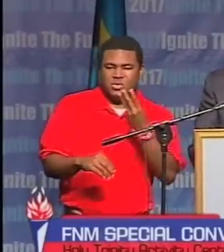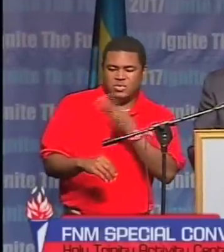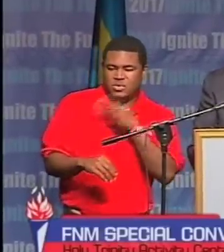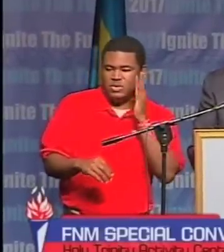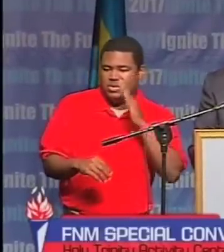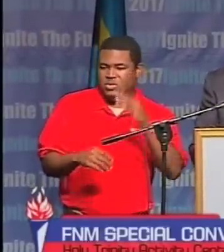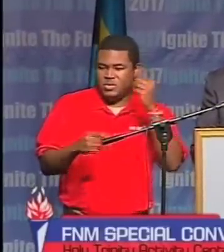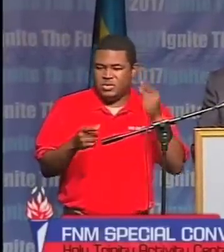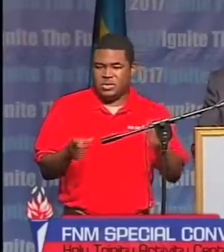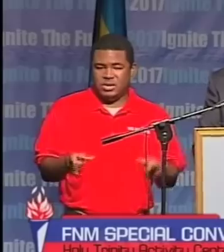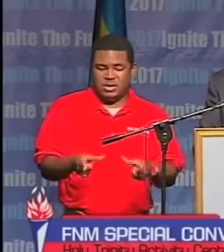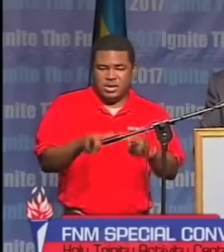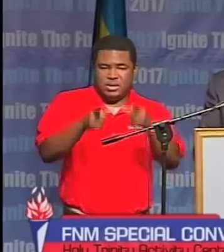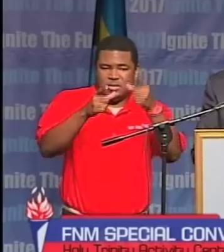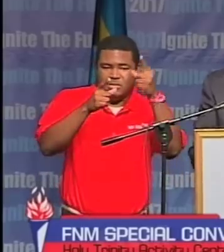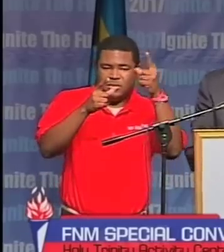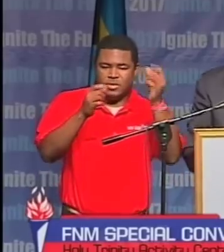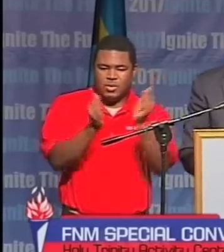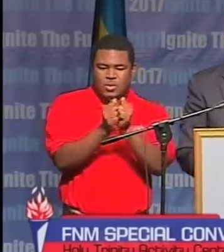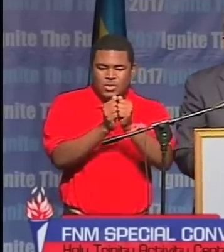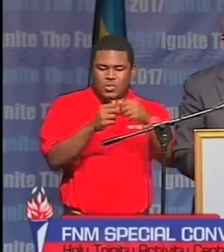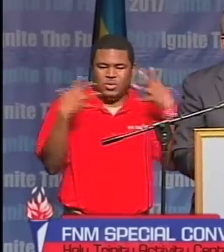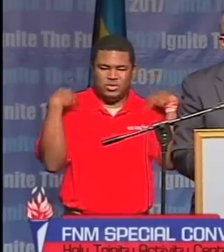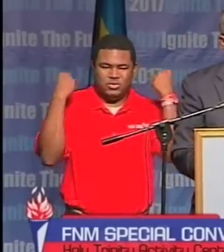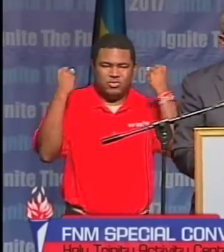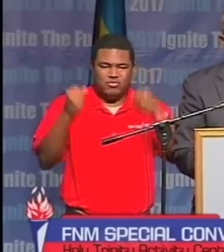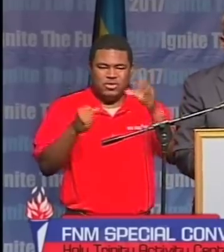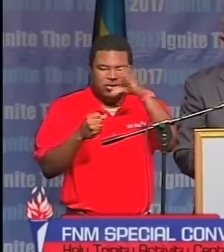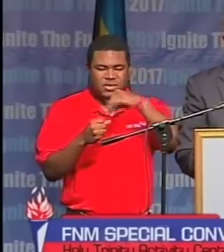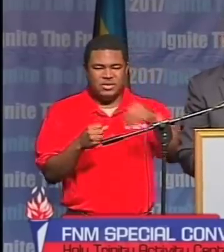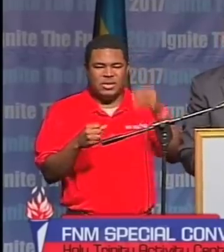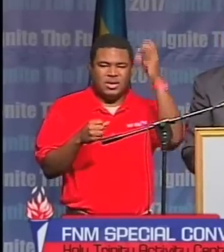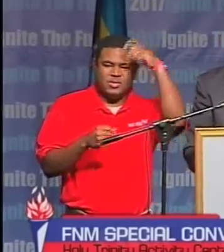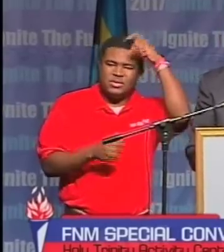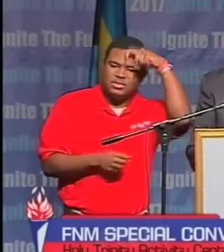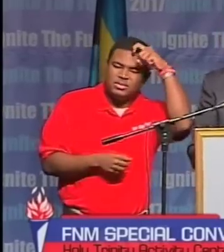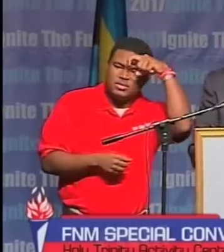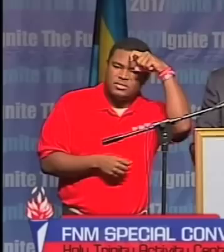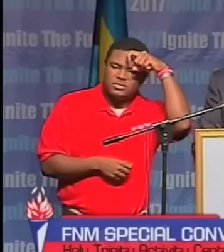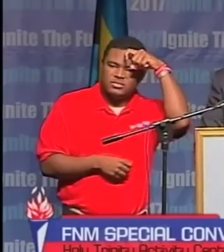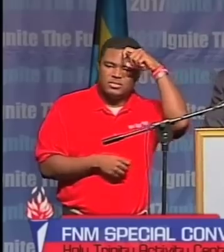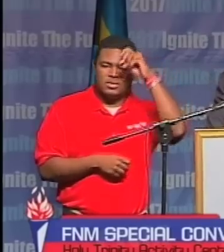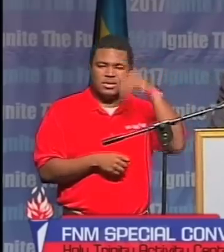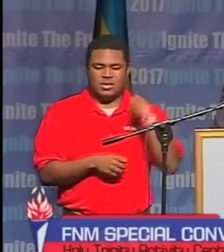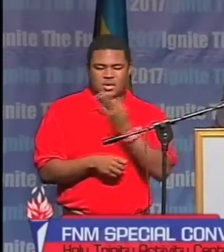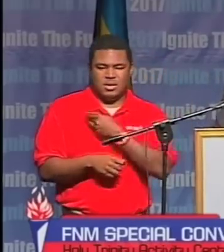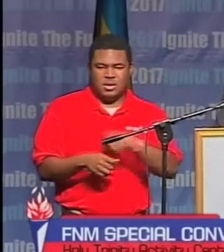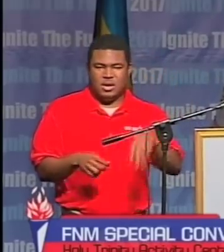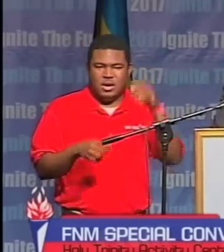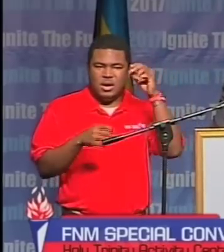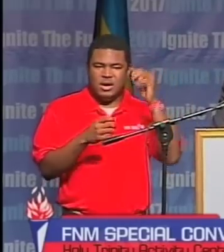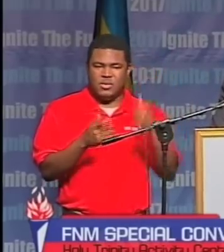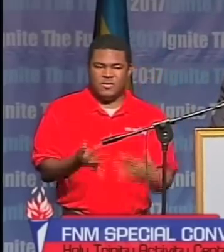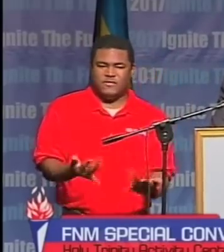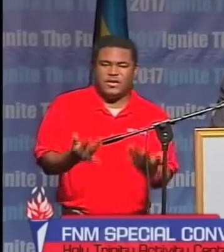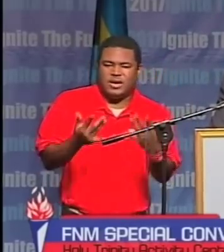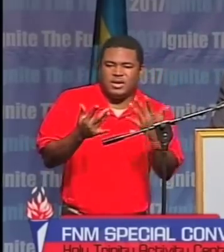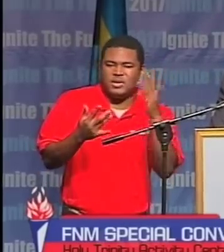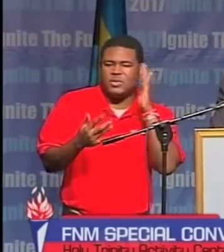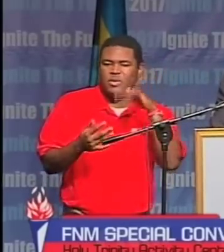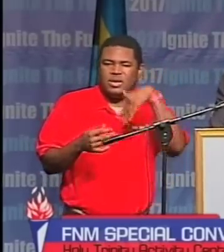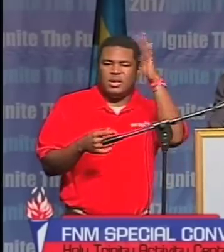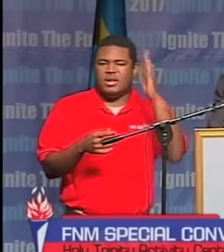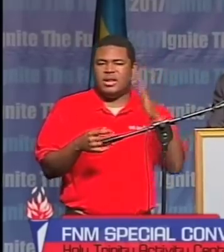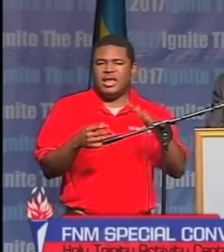with greater strength, wisdom, and fortitude. Our torch will never be